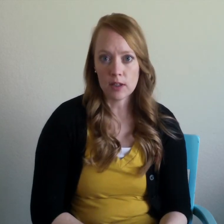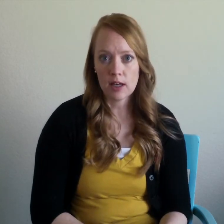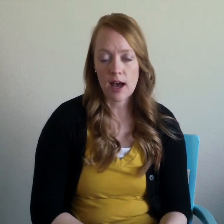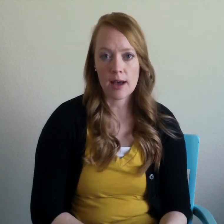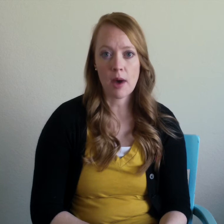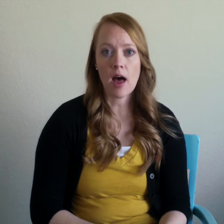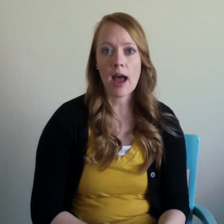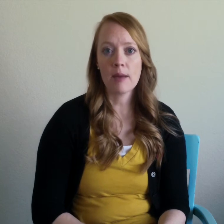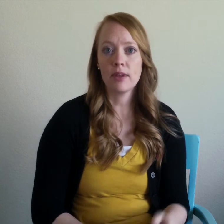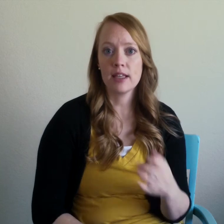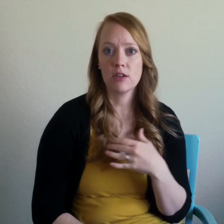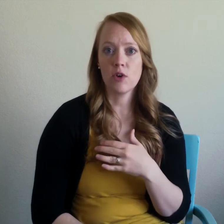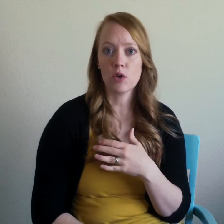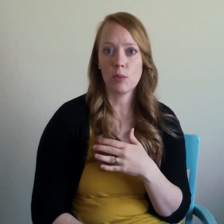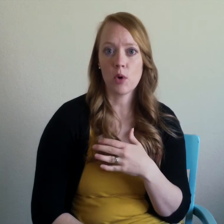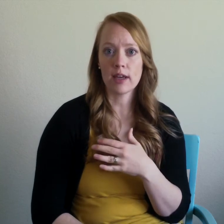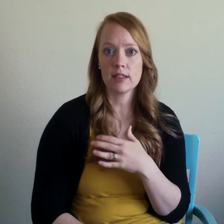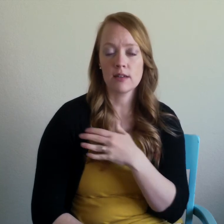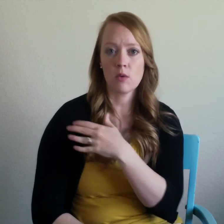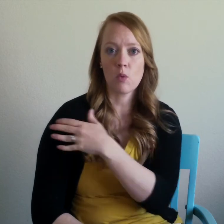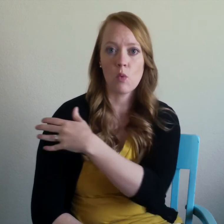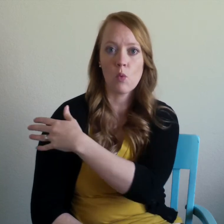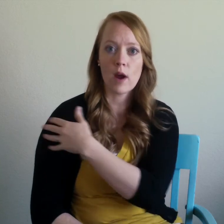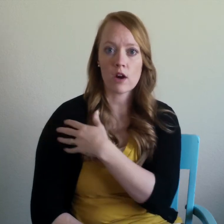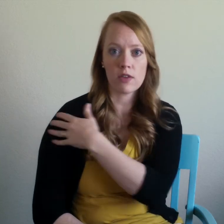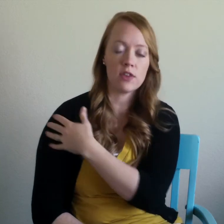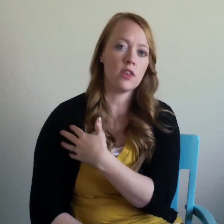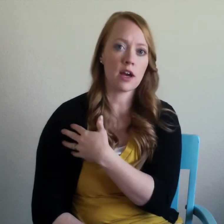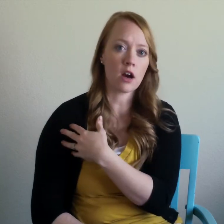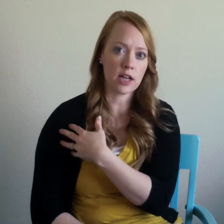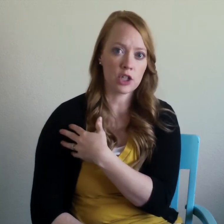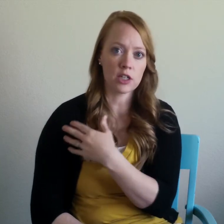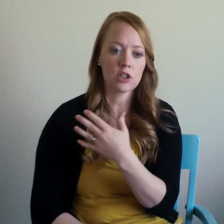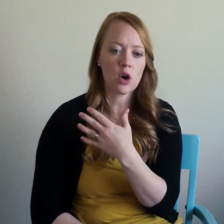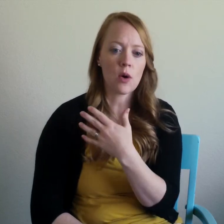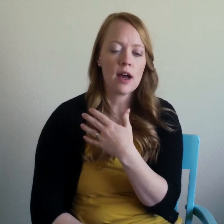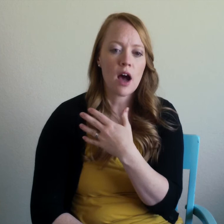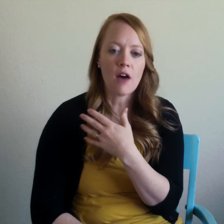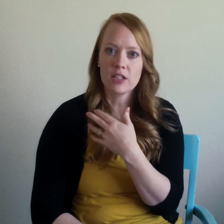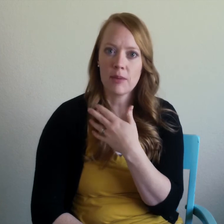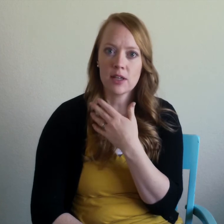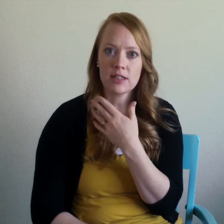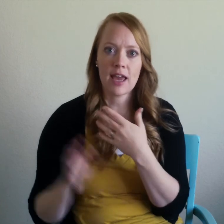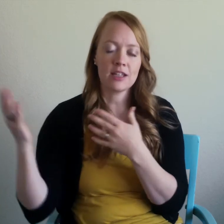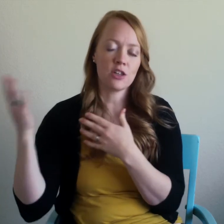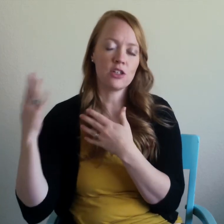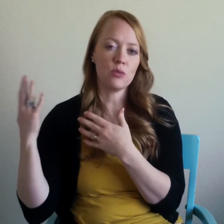um i place the focal point where they are touching so oftentimes i'll say to the two